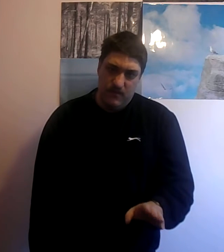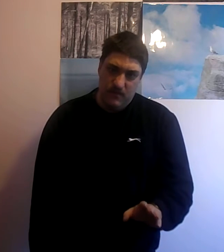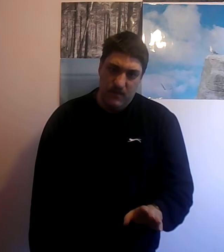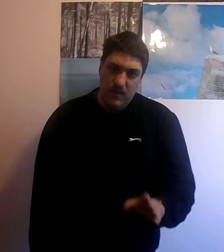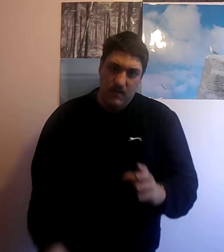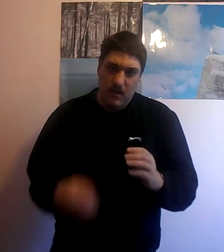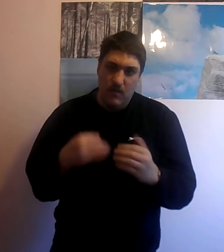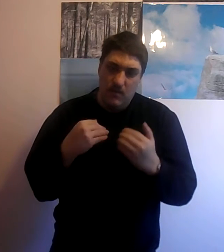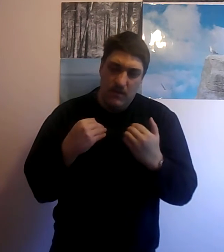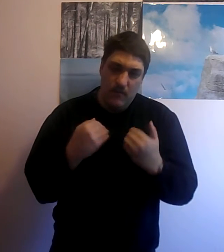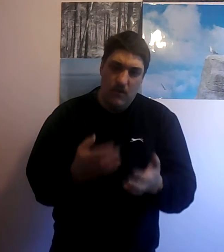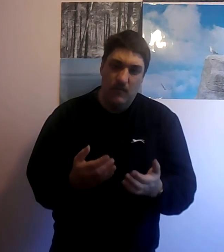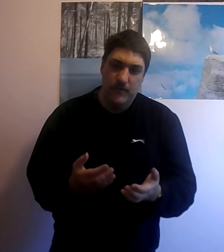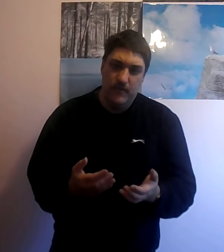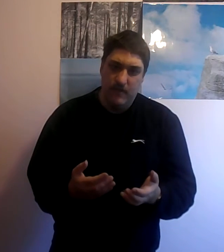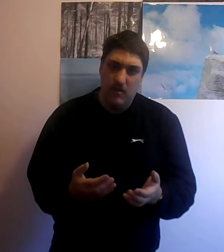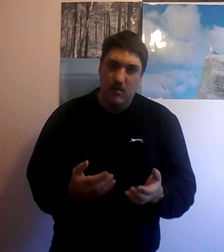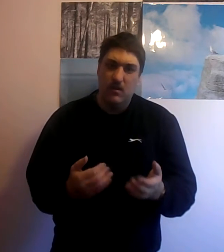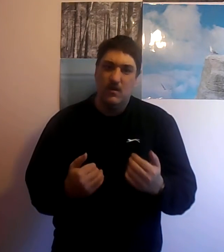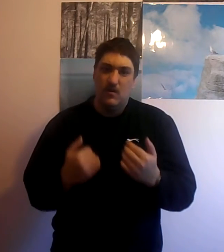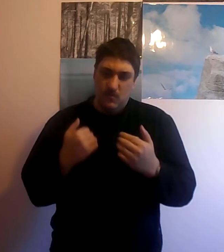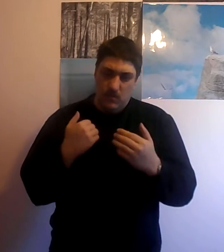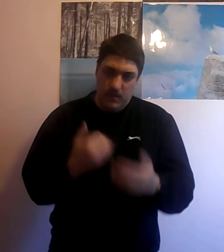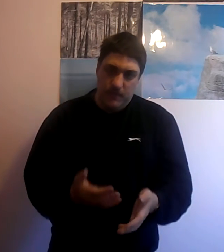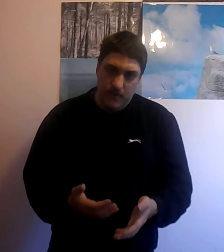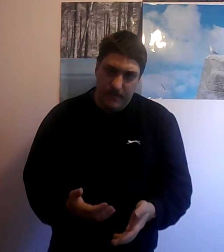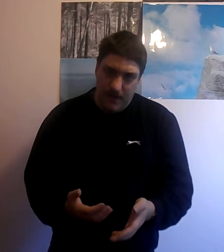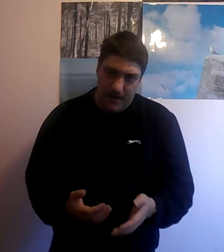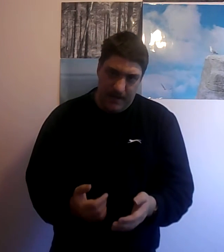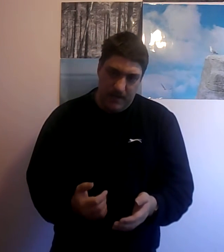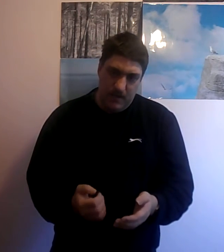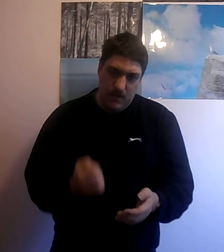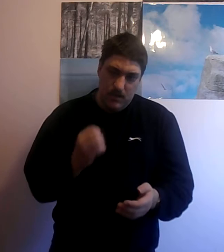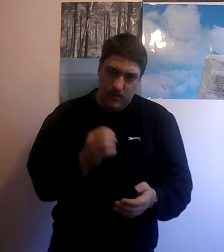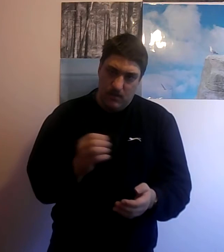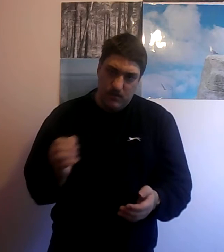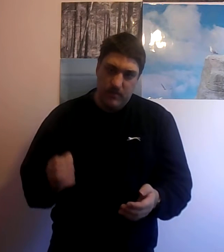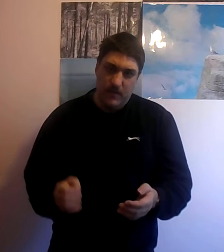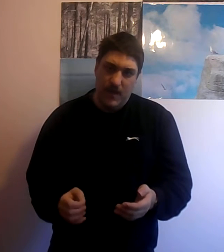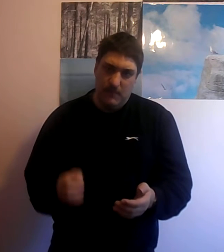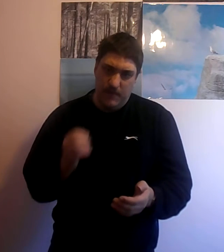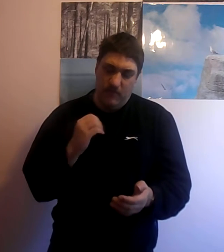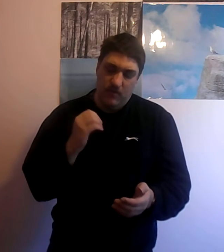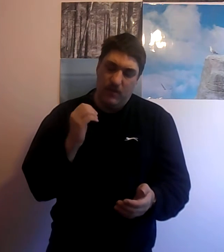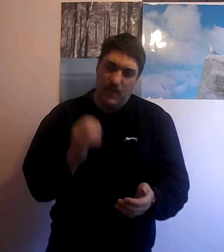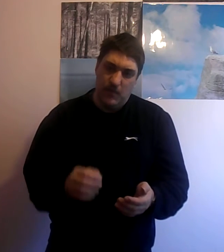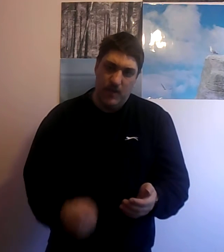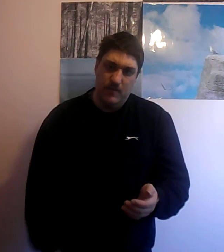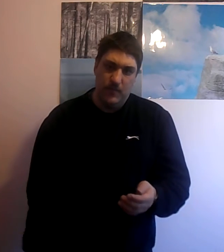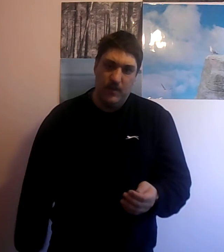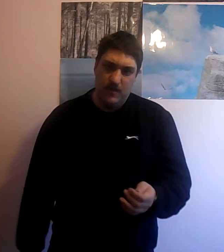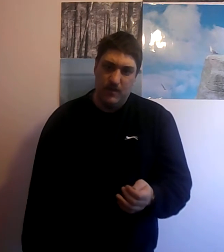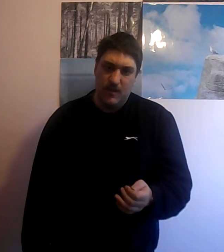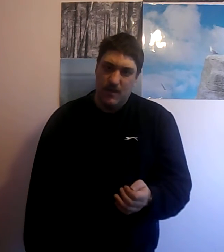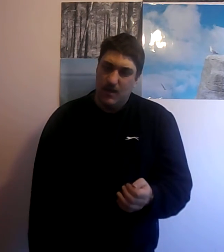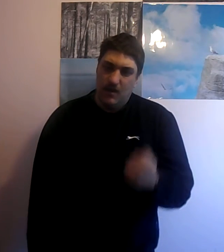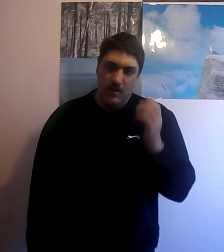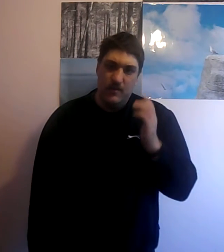know what I'm doing wrong what I'm doing right and so on so that my vlogs can get better because honestly